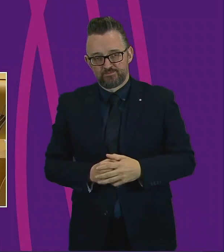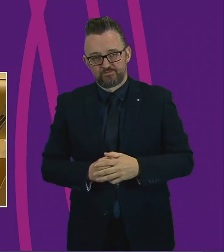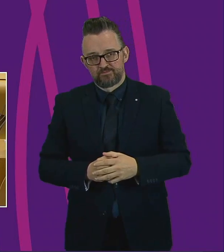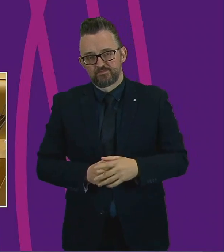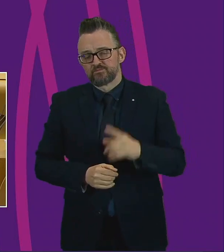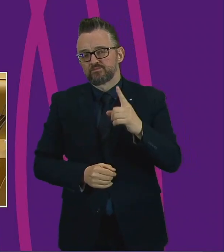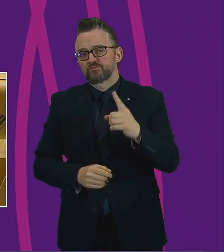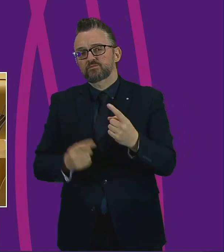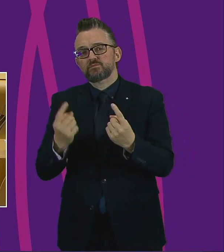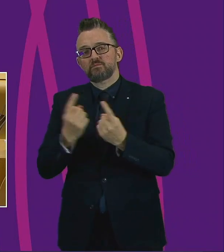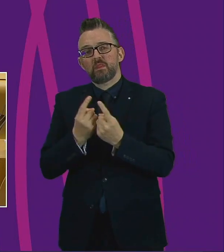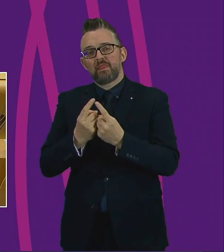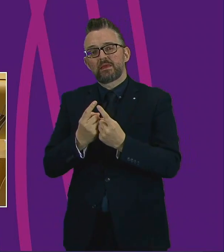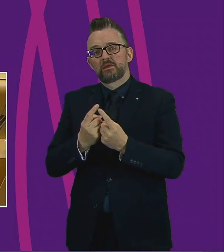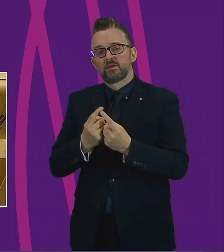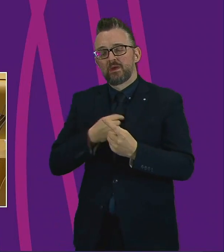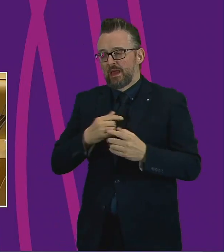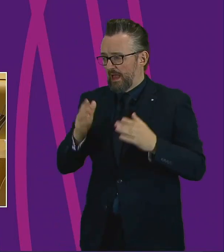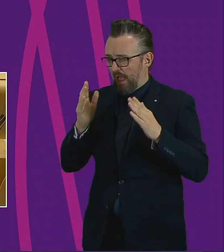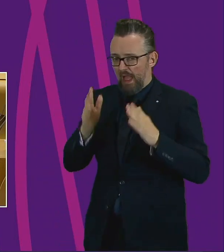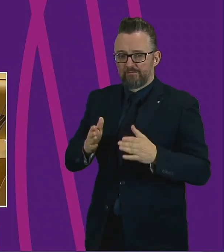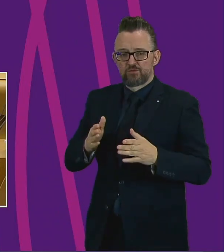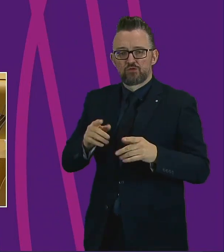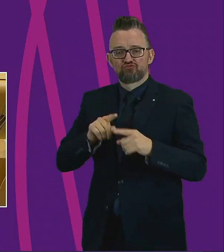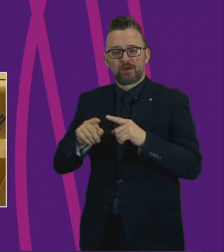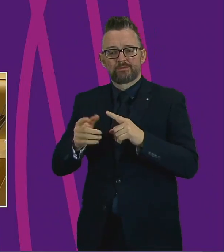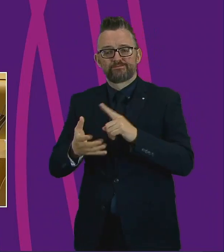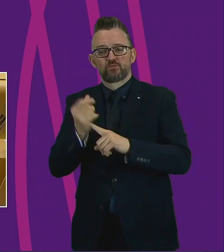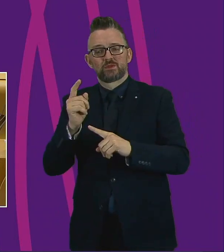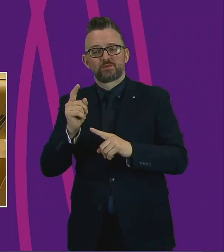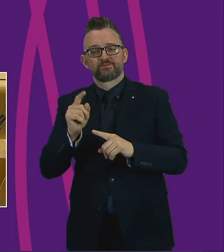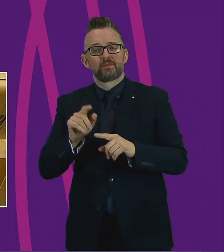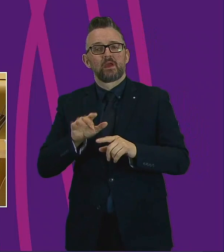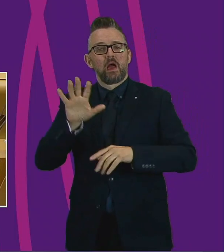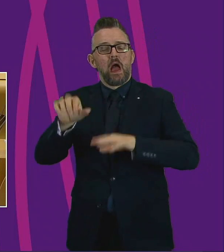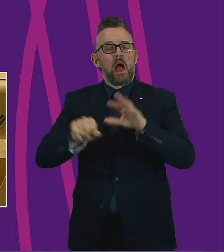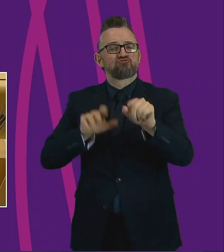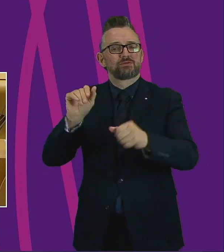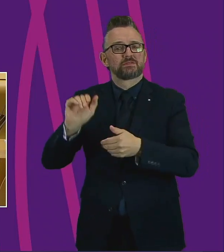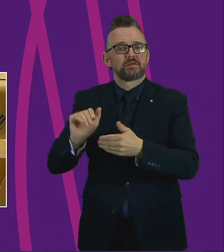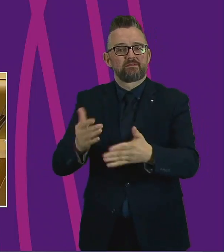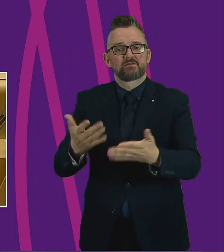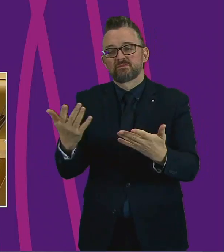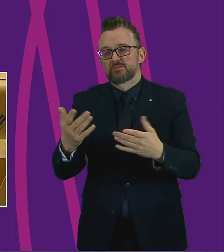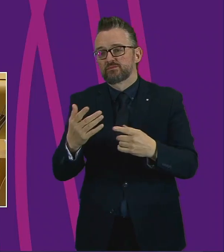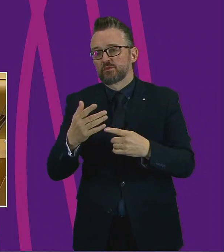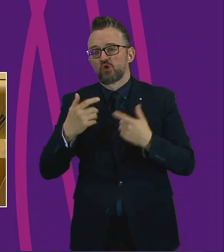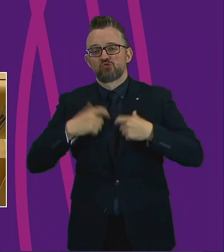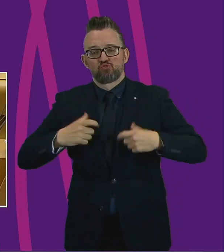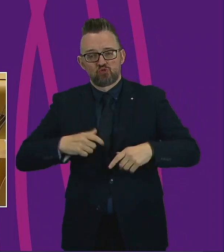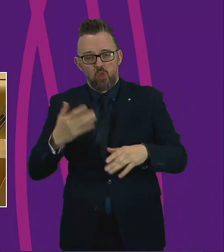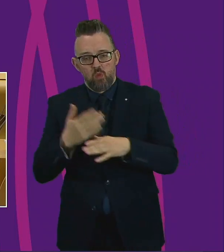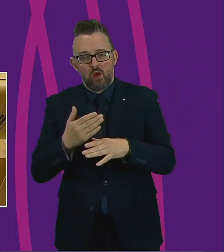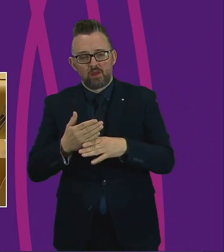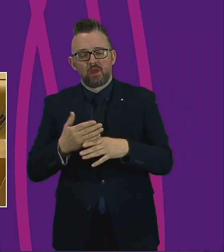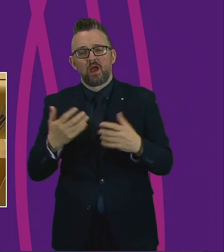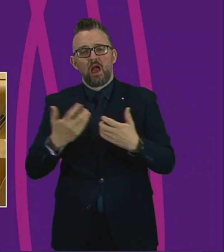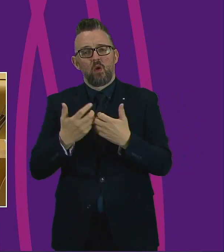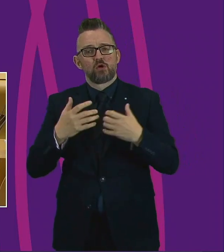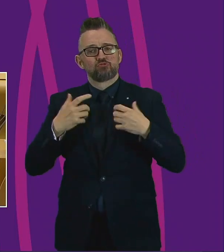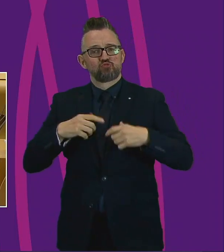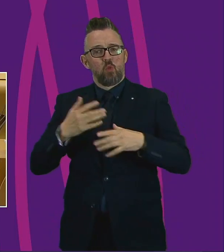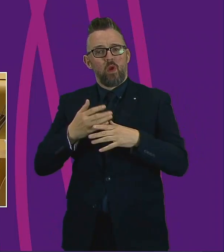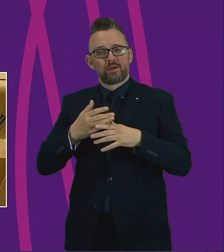things I think we also need to do is to look at outreach services from our local authorities, for example, social work, and how they connect people who've been